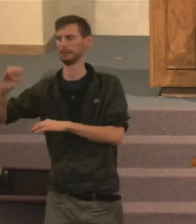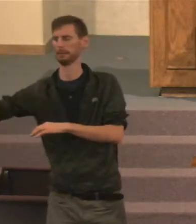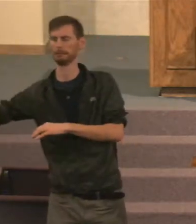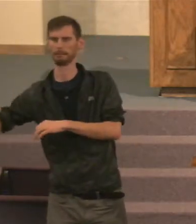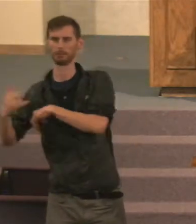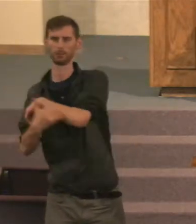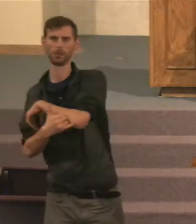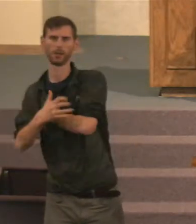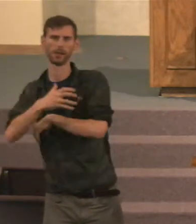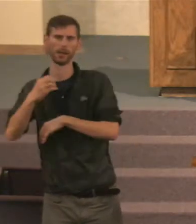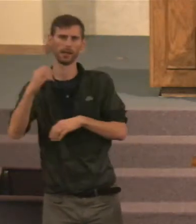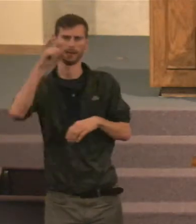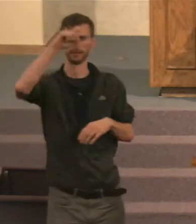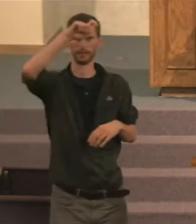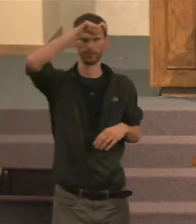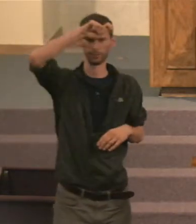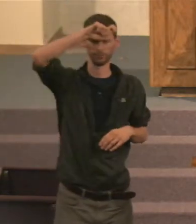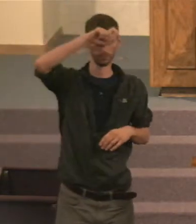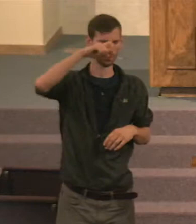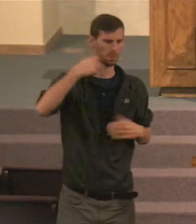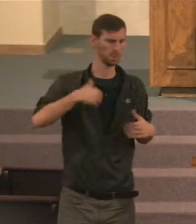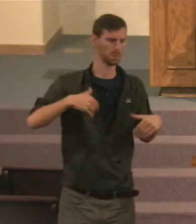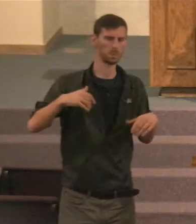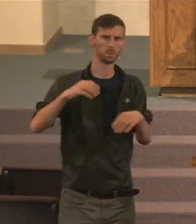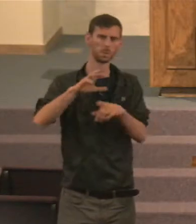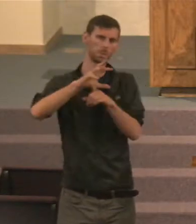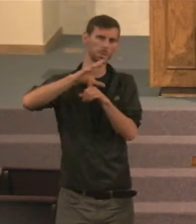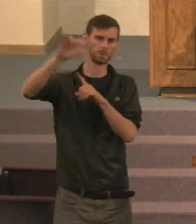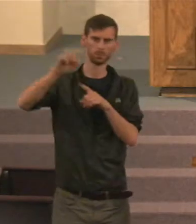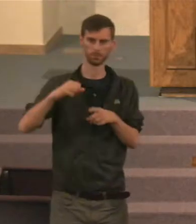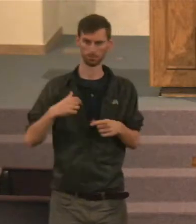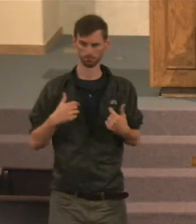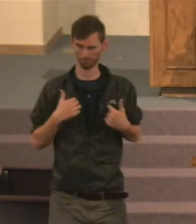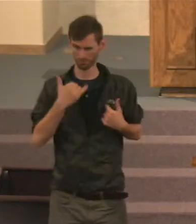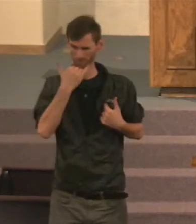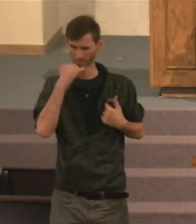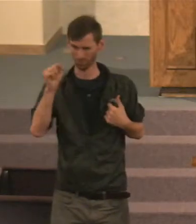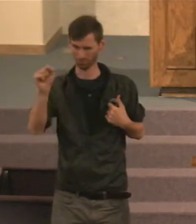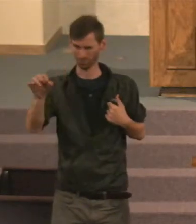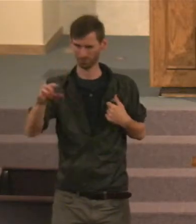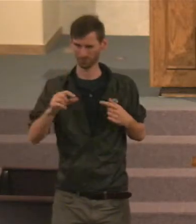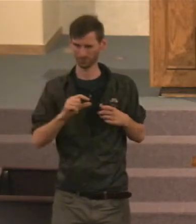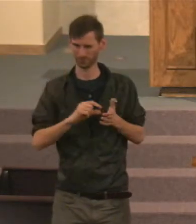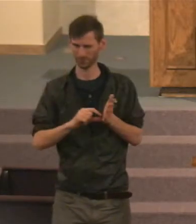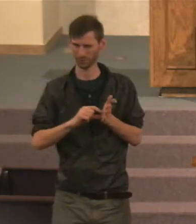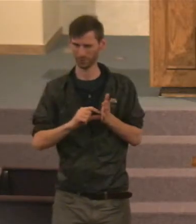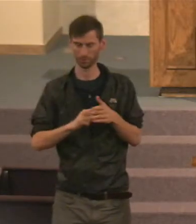Doesn't it say about, Did I give the wrong one? Alright, Read the next verse, And see maybe, Let me,